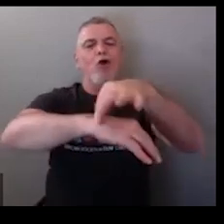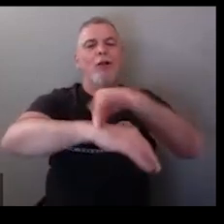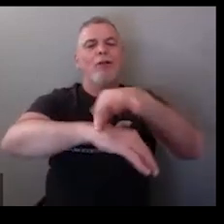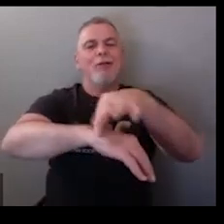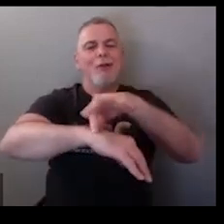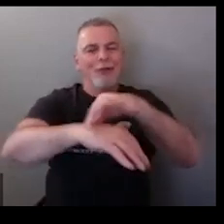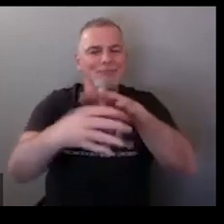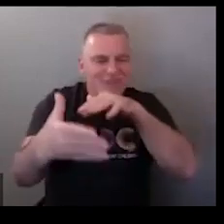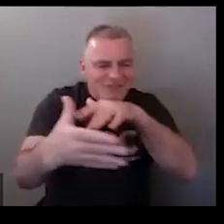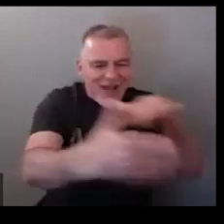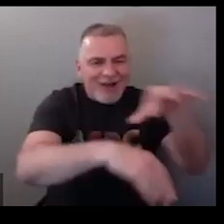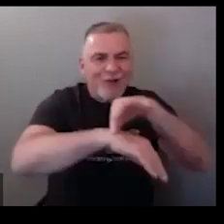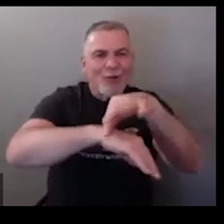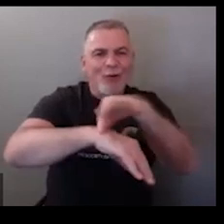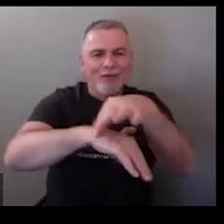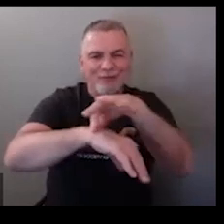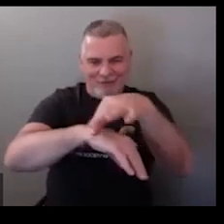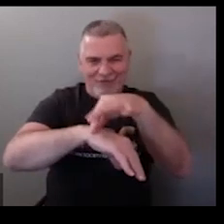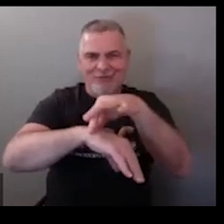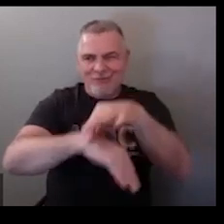so because again referencing the earth